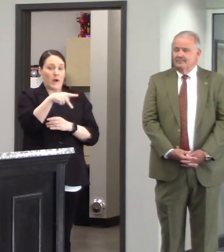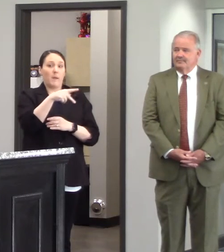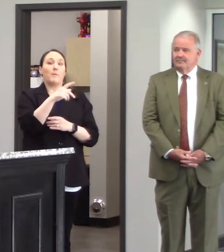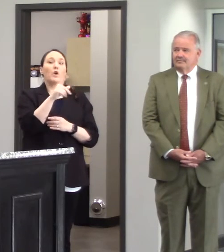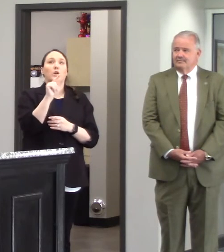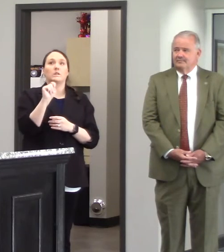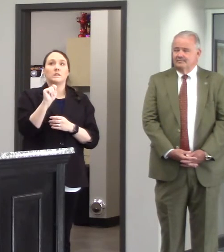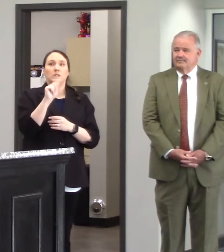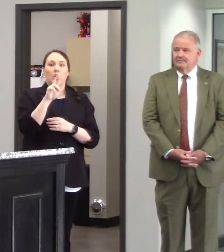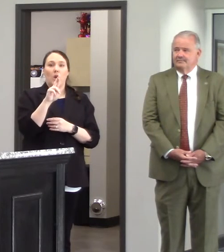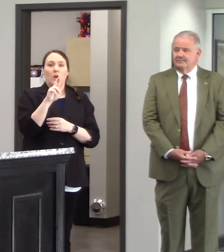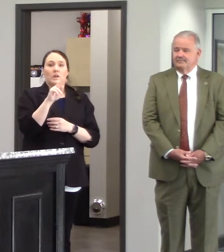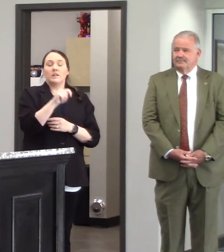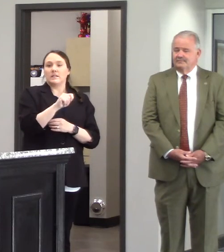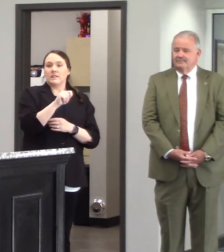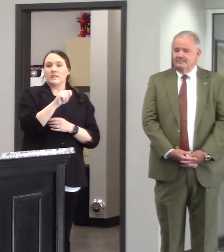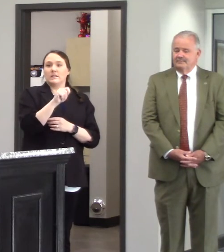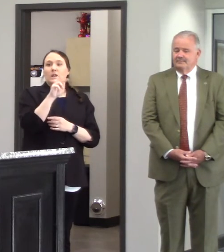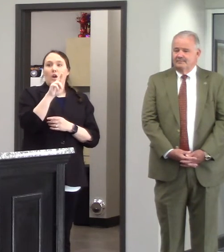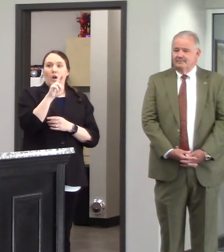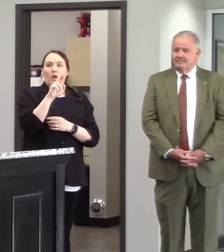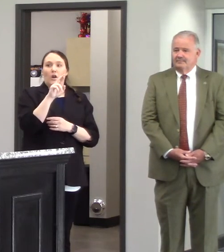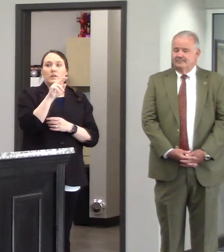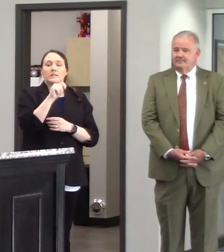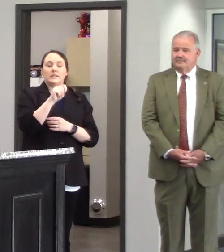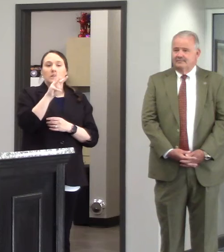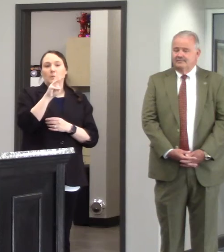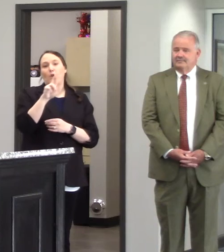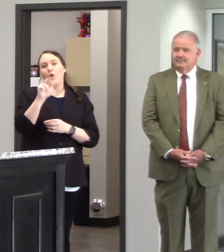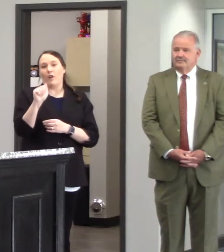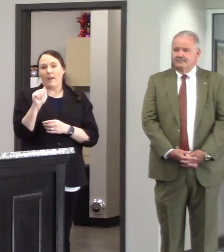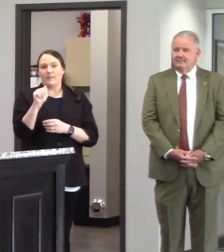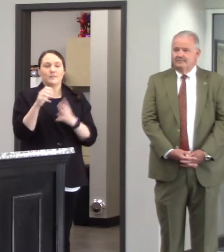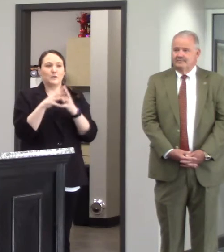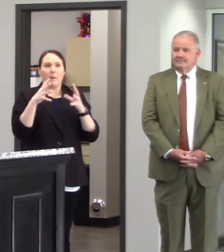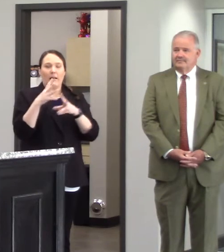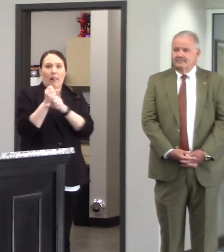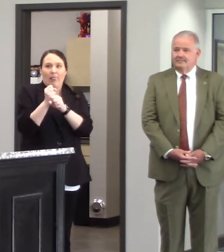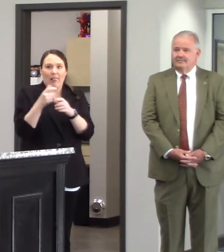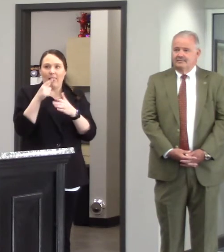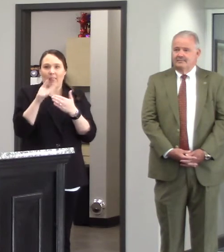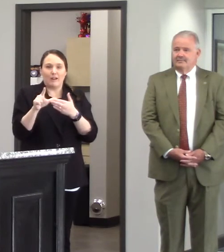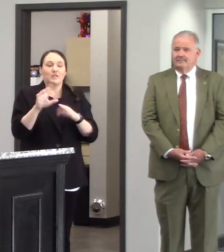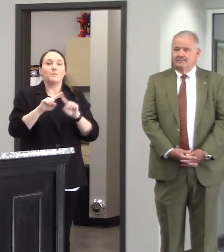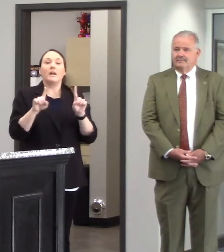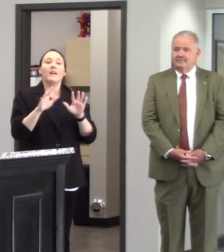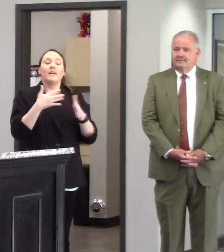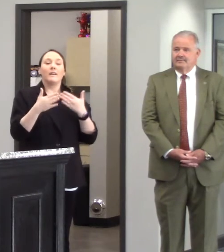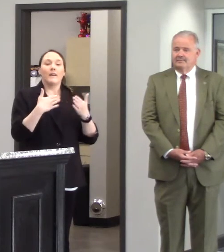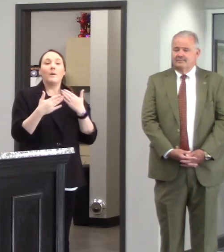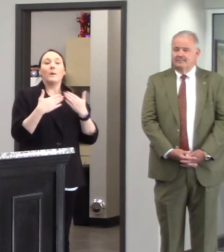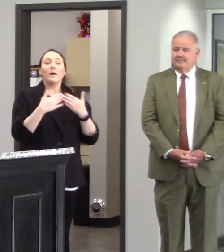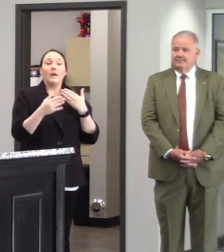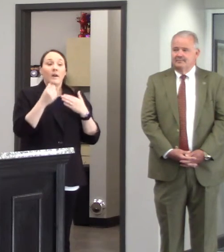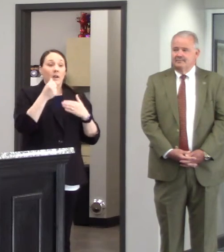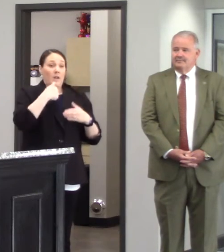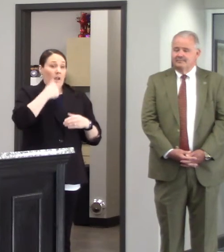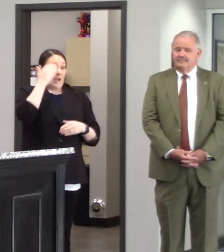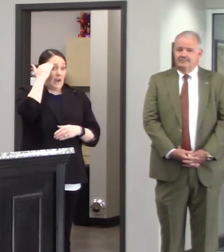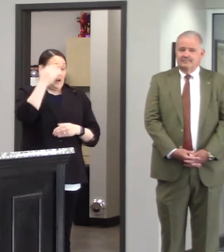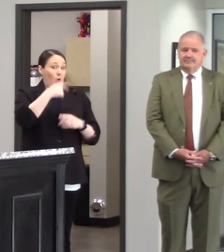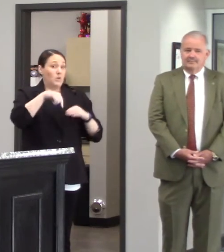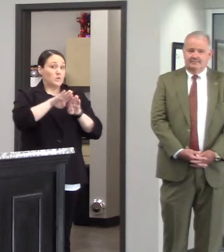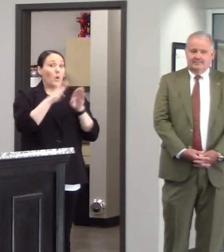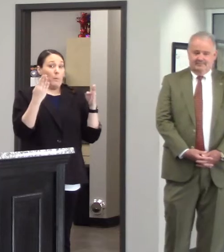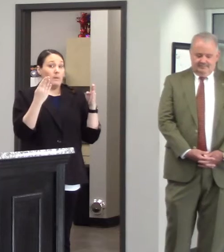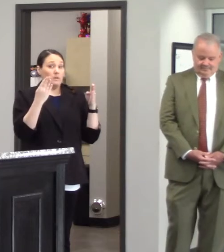trda trda trda and twra too many acronyms in government the uh but as far as i know we're open i